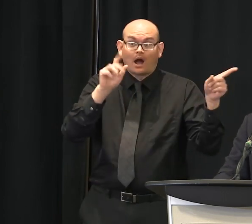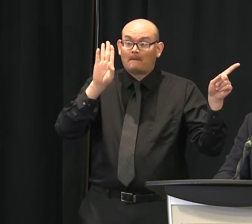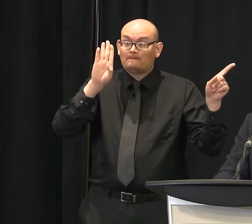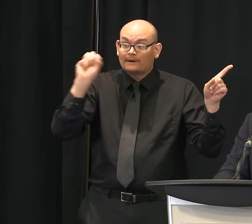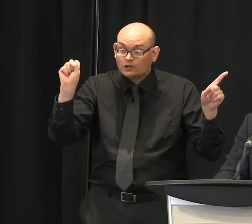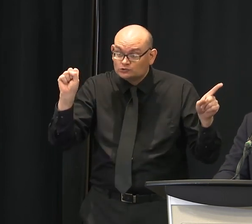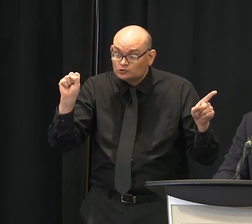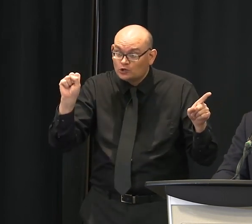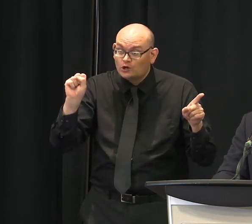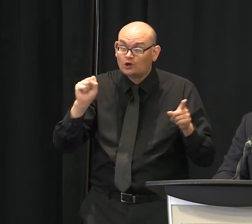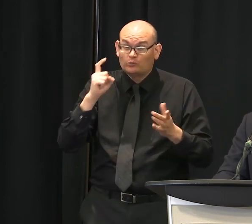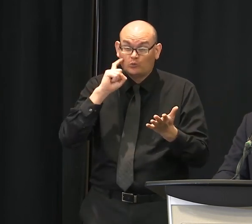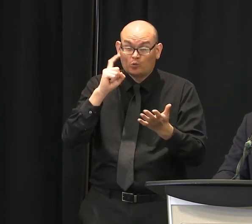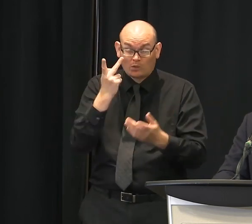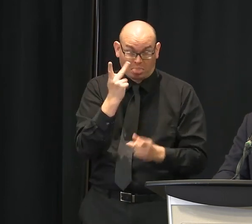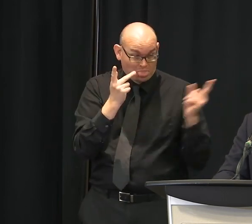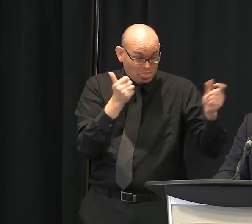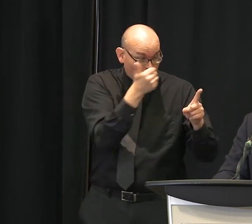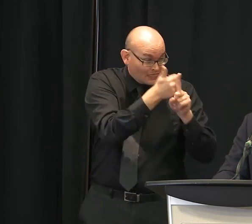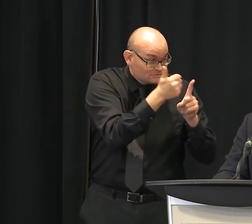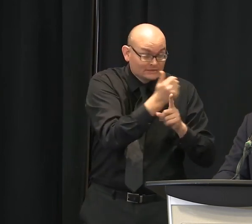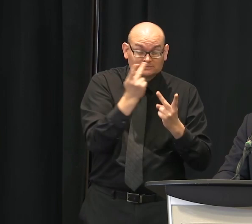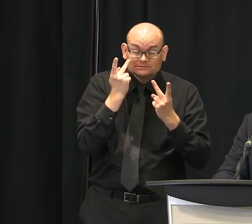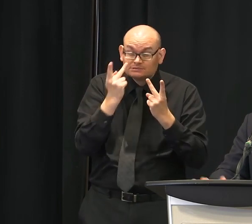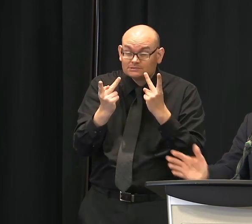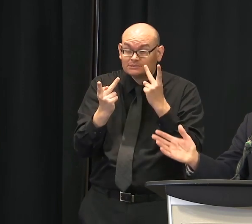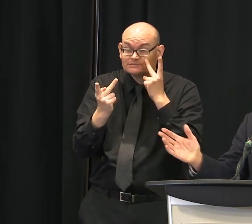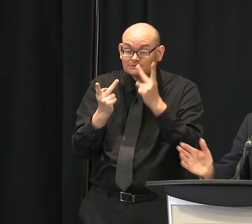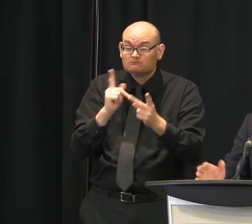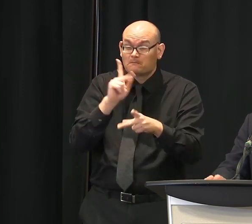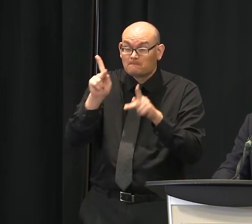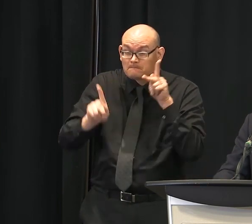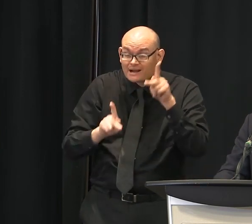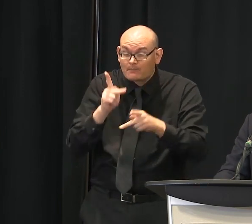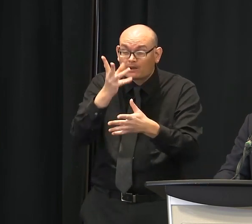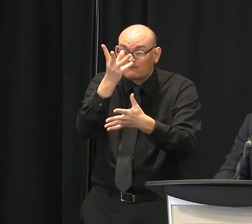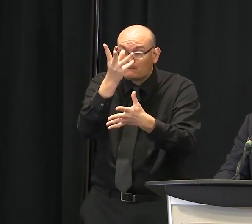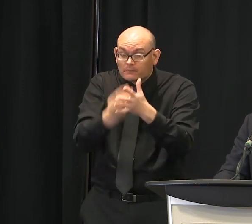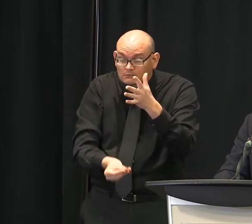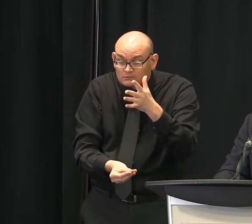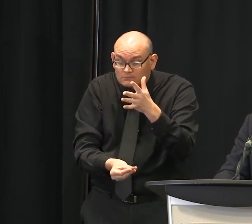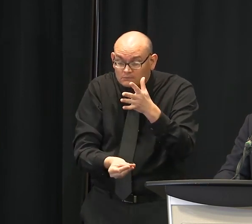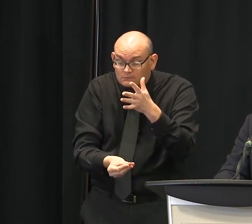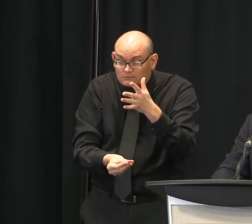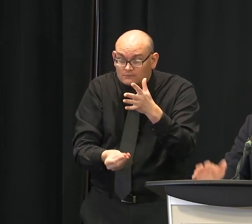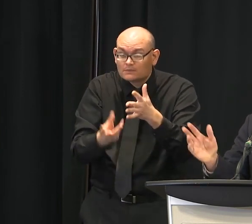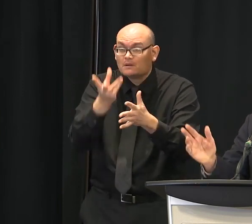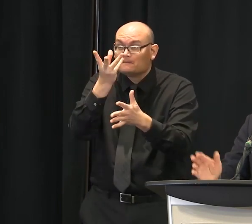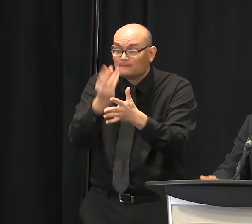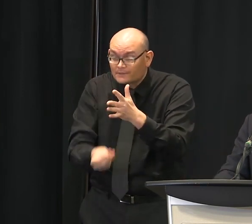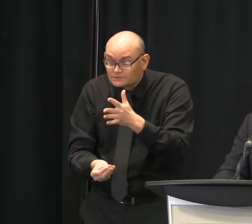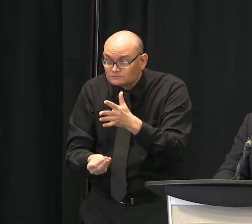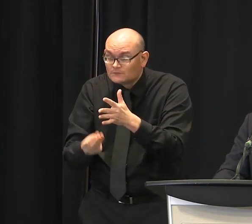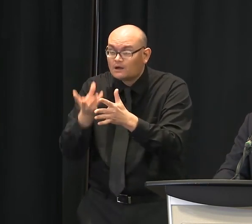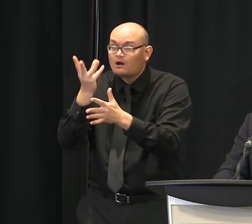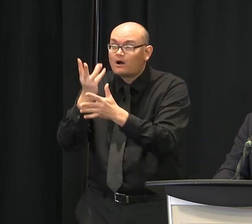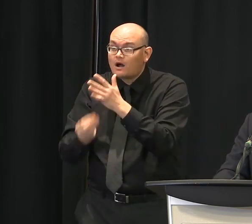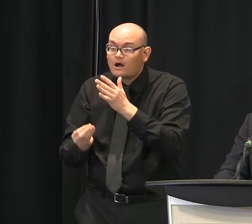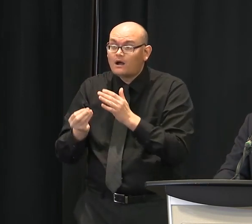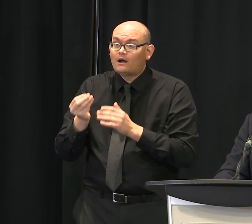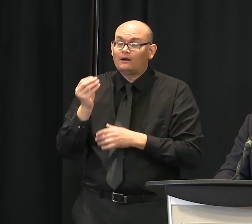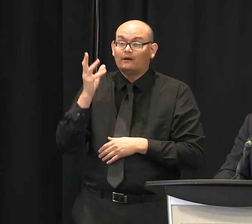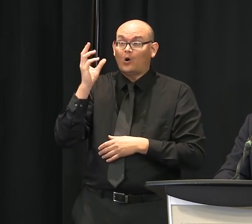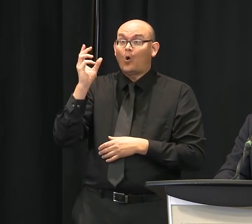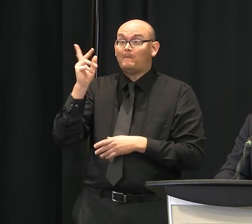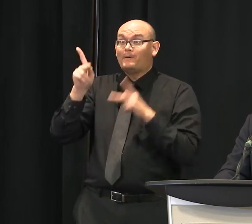it's real here, too, and the suffering that can happen. So we're only asking people, again, just to be, once again, be mindful, wash your hands, maintain